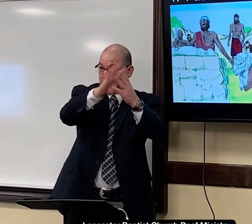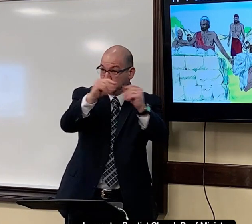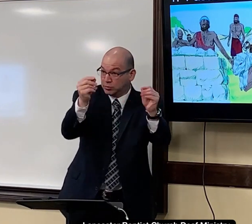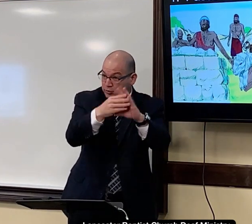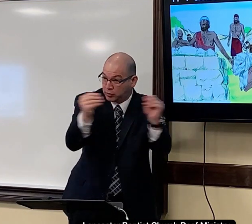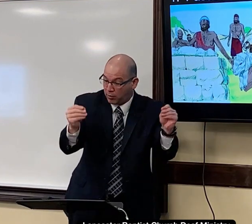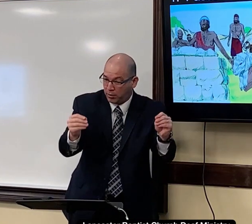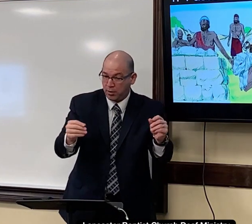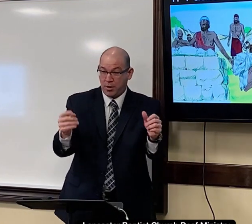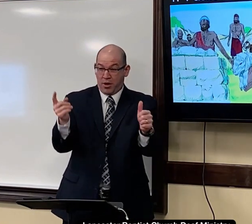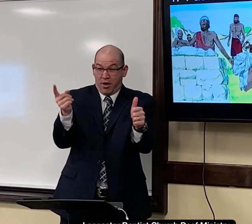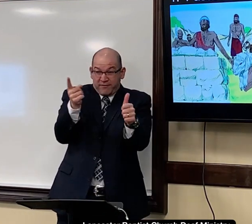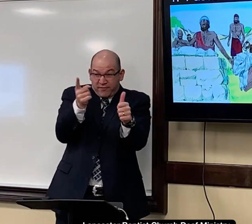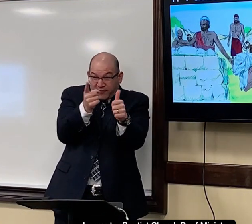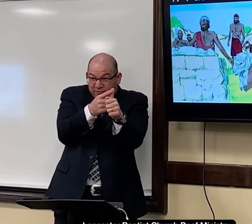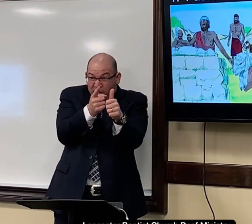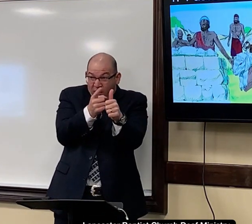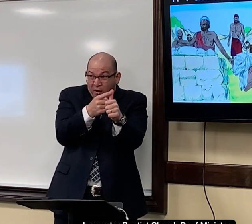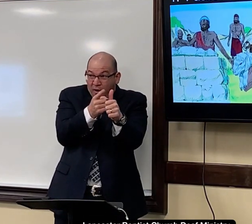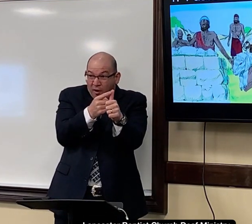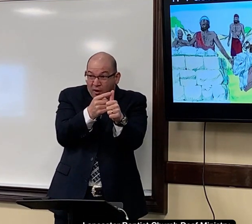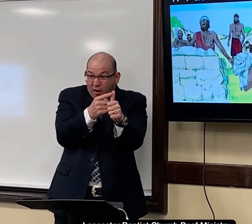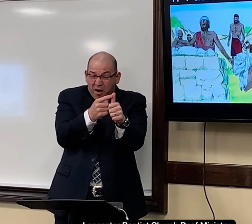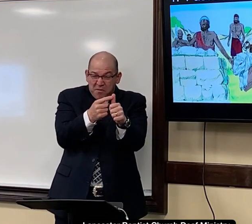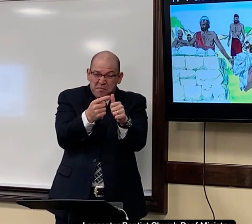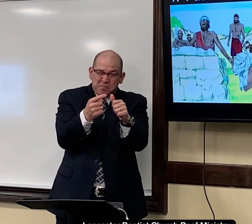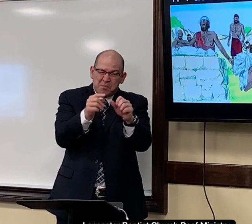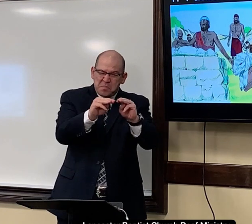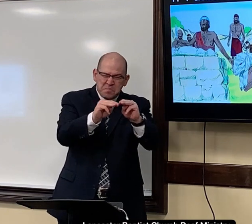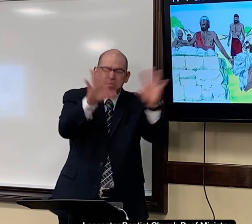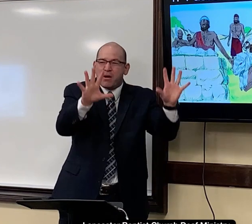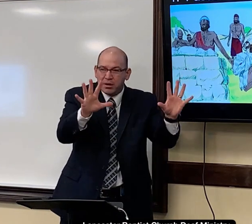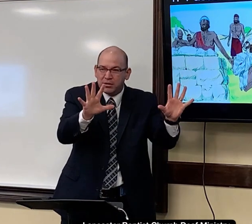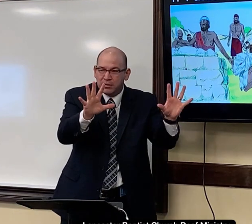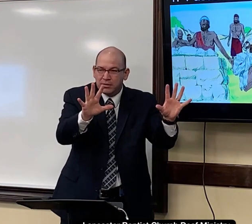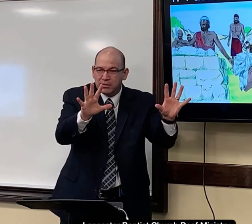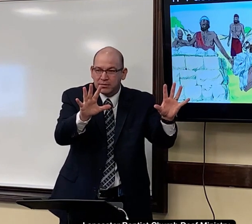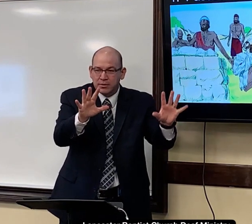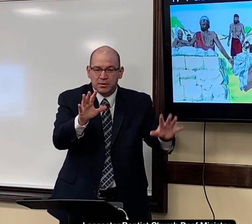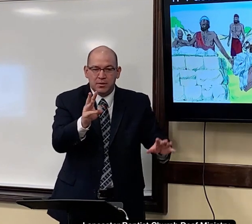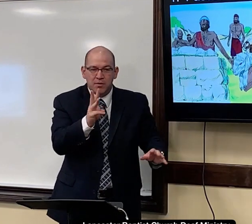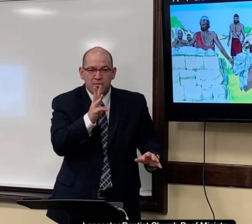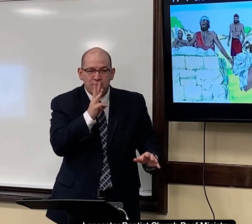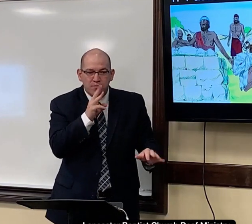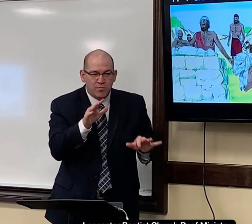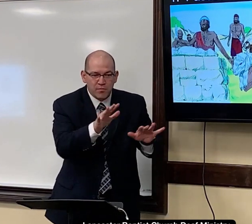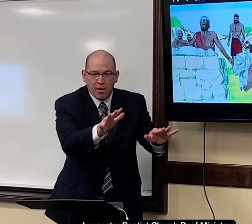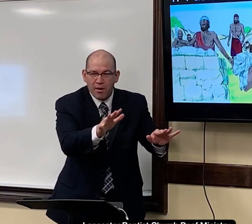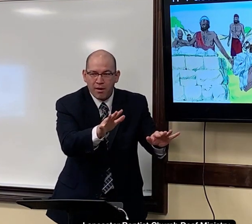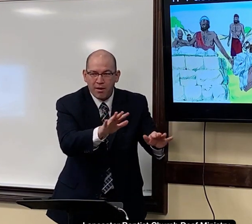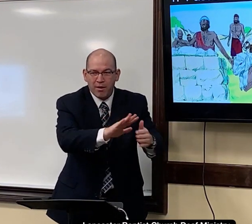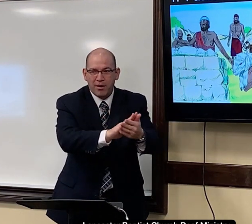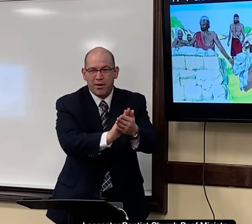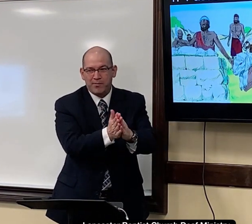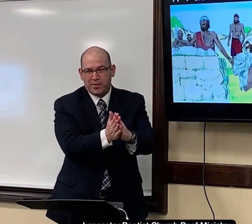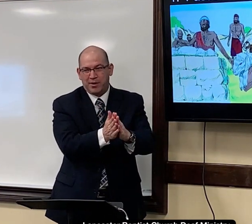so you remember the story first of all the first miracle was the water